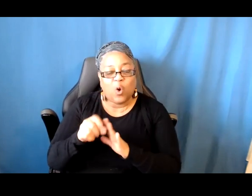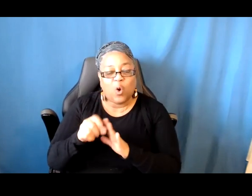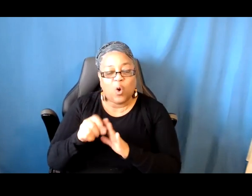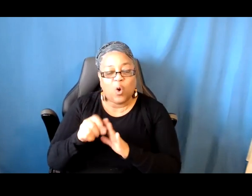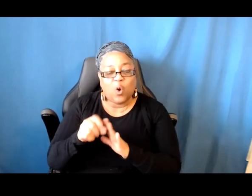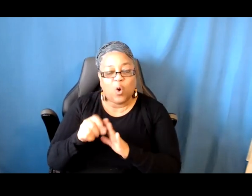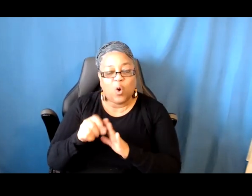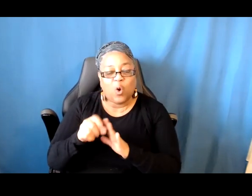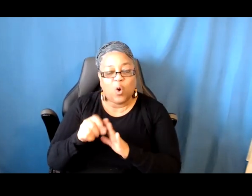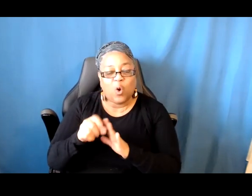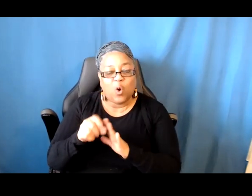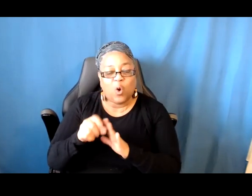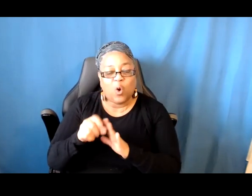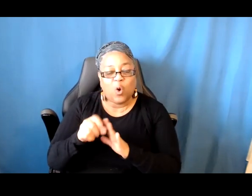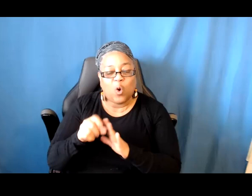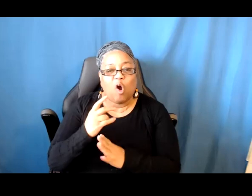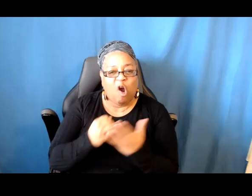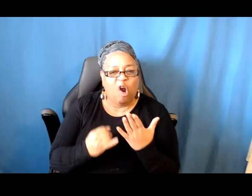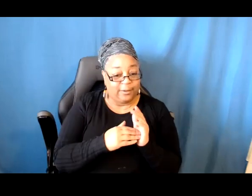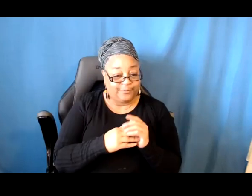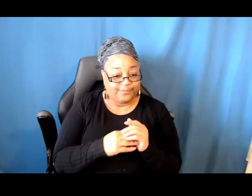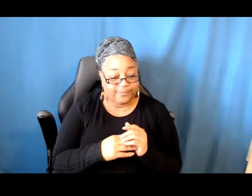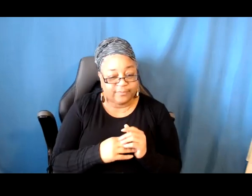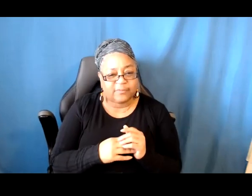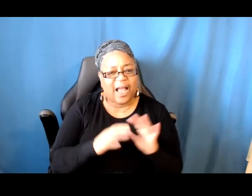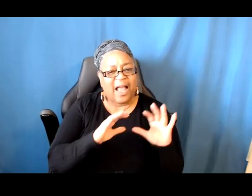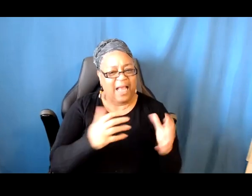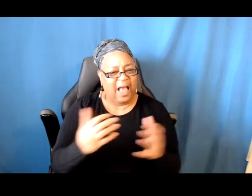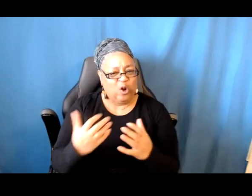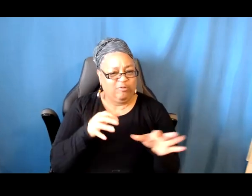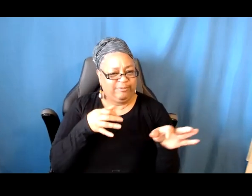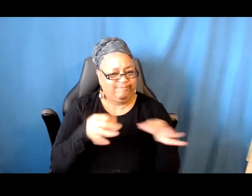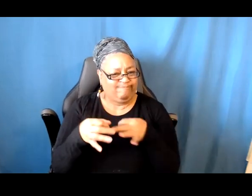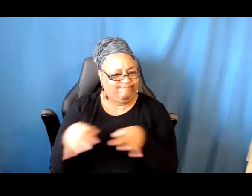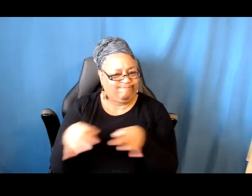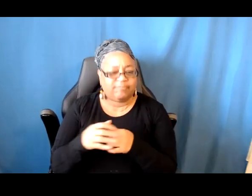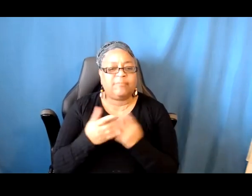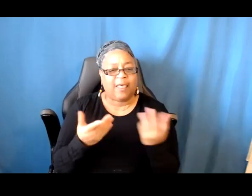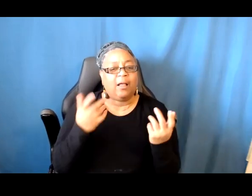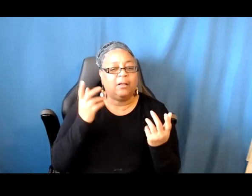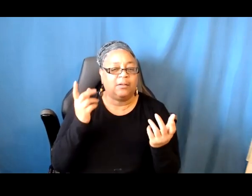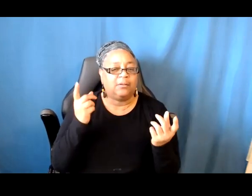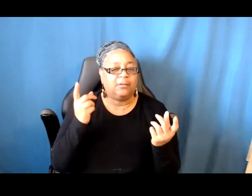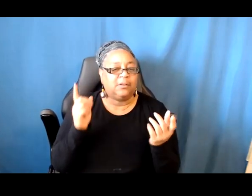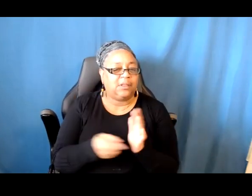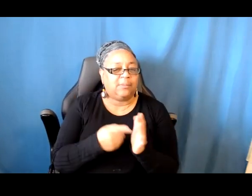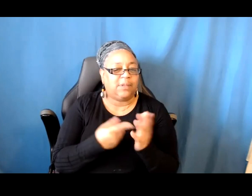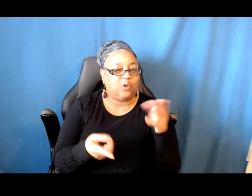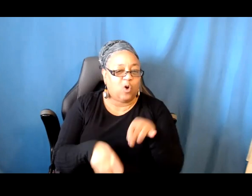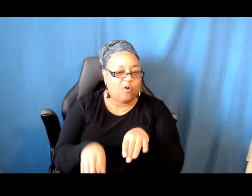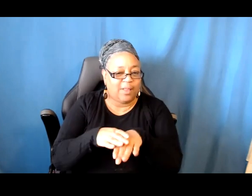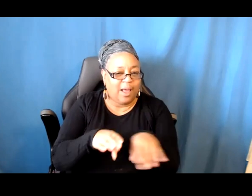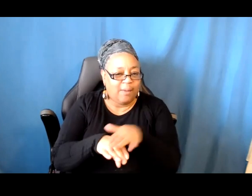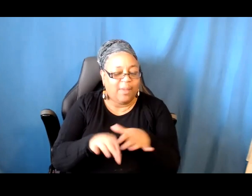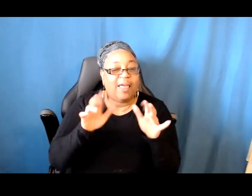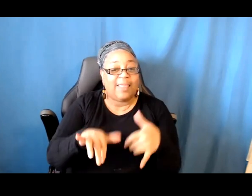categorical distinctions are overlapping, and that's why we're giving the agency to you. But that would be